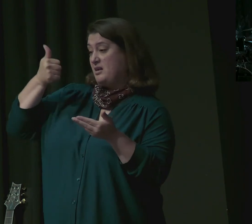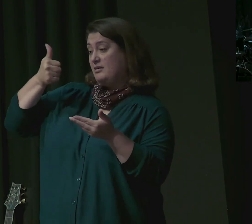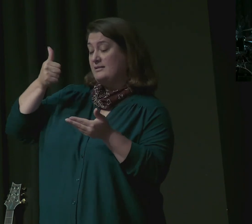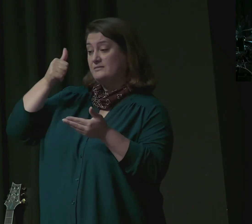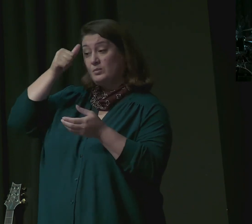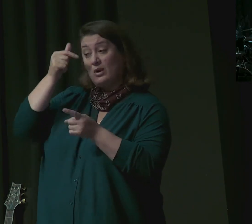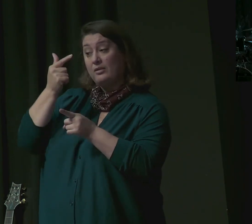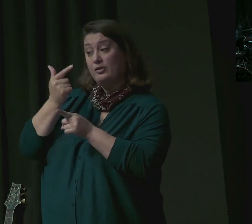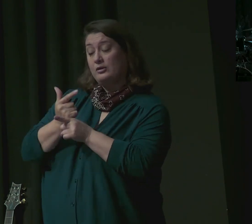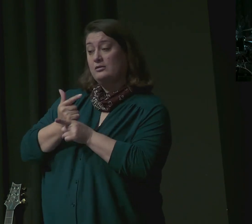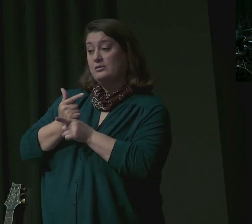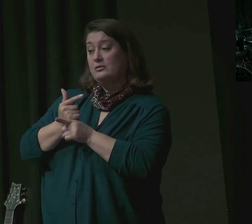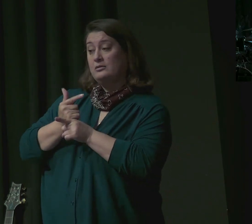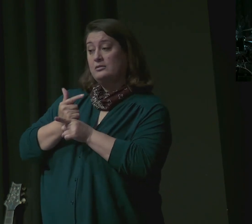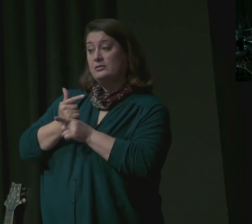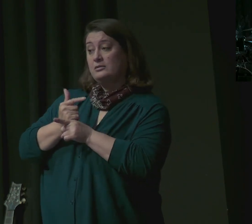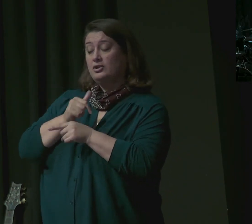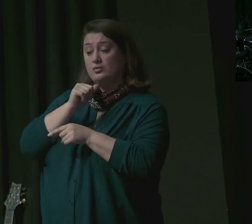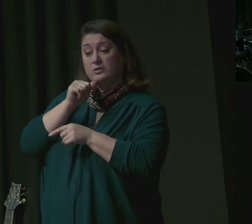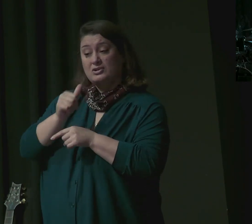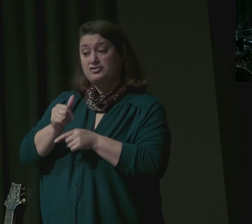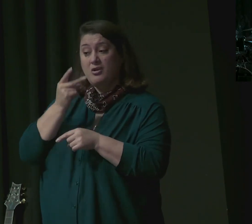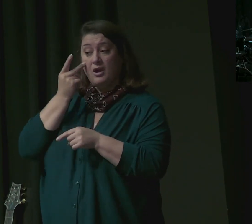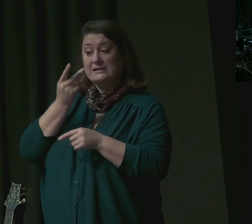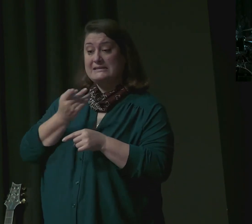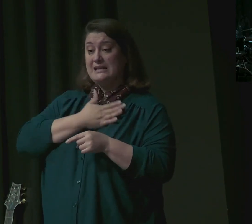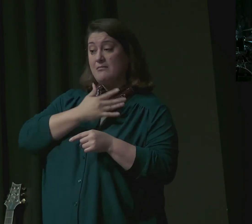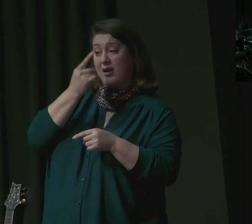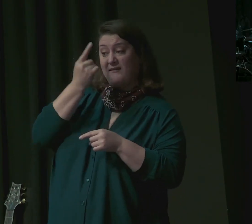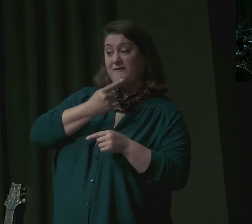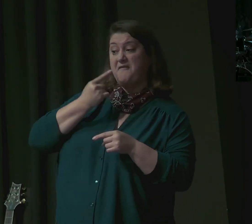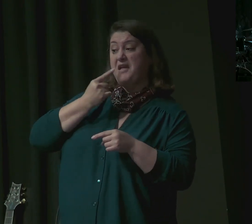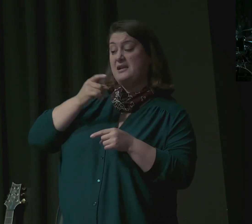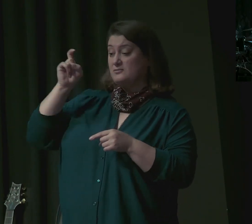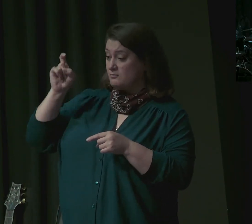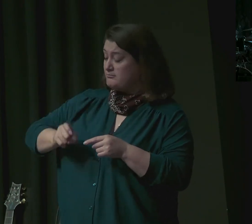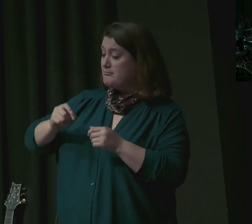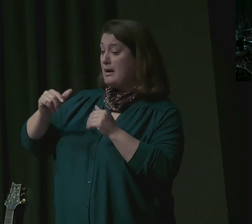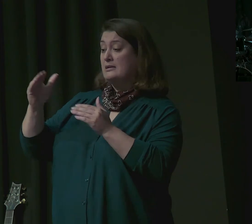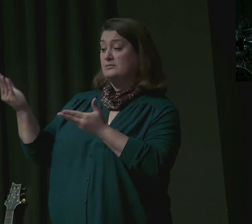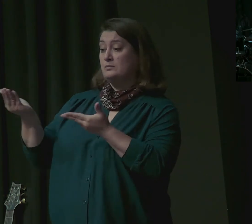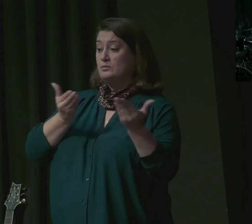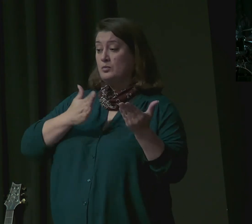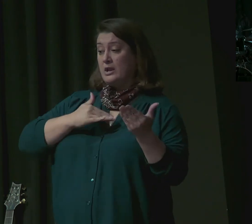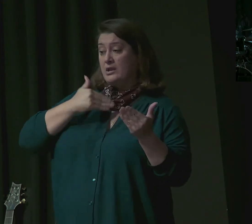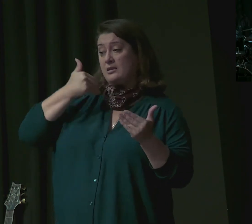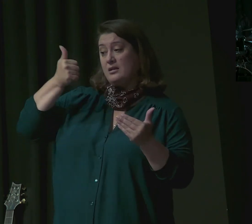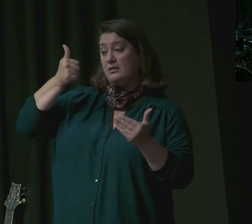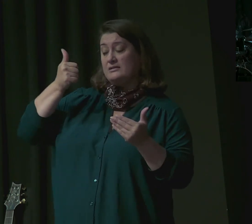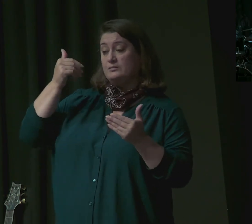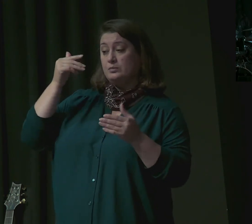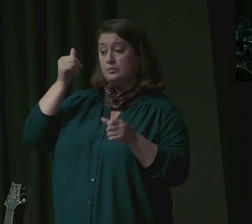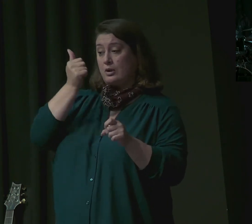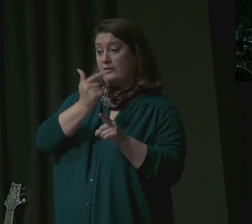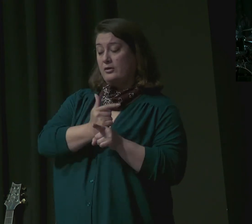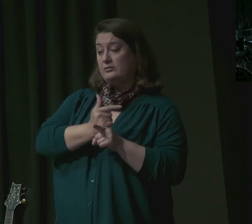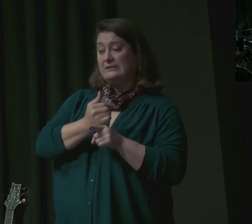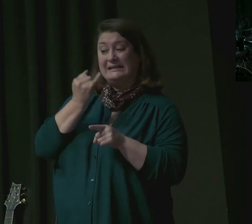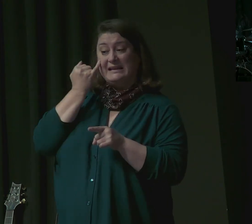send your brother with us, we will go down and buy you food. But if you will not send him, we will not go down. For the